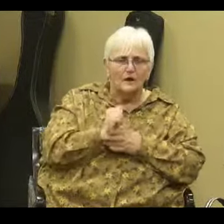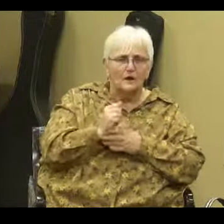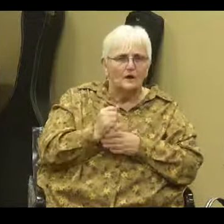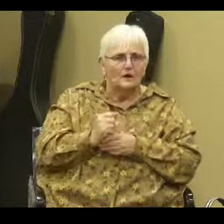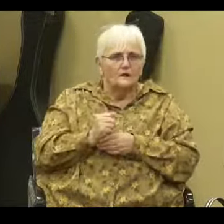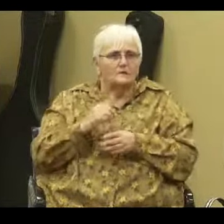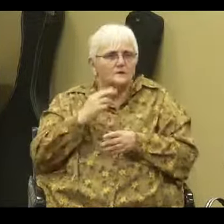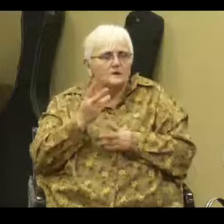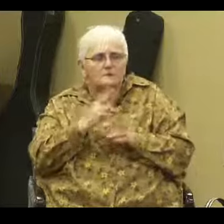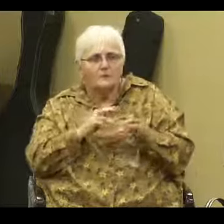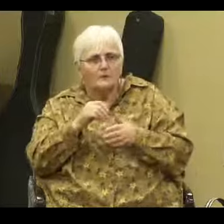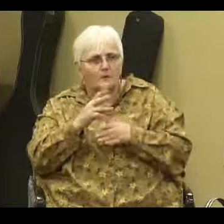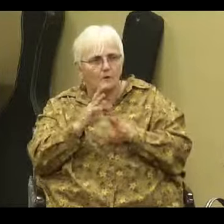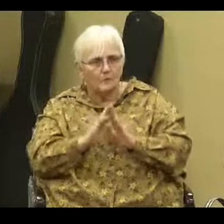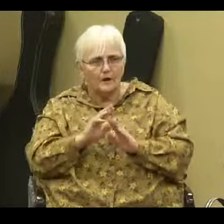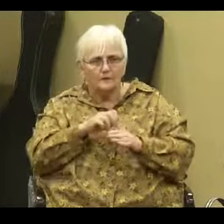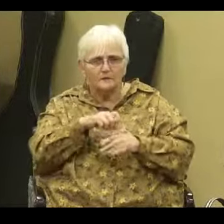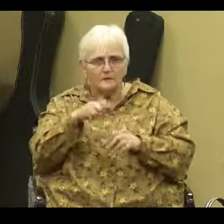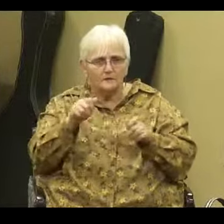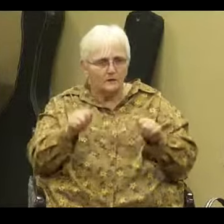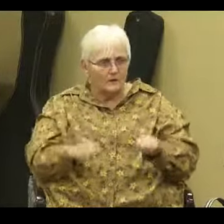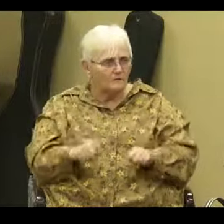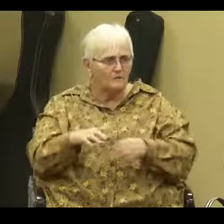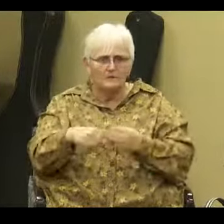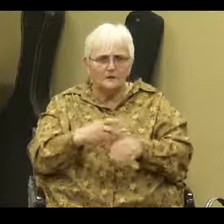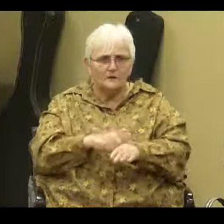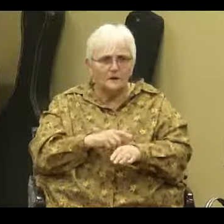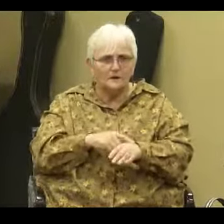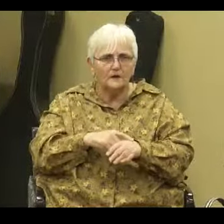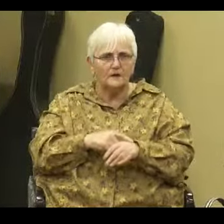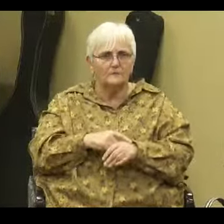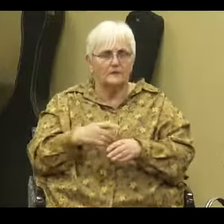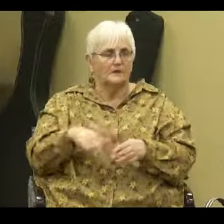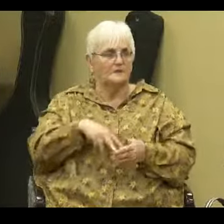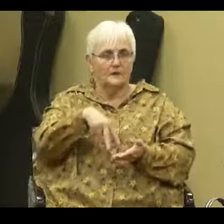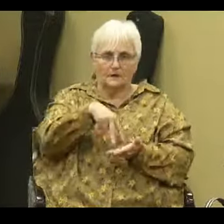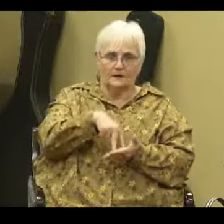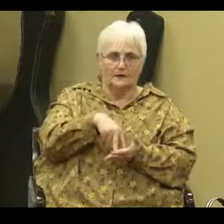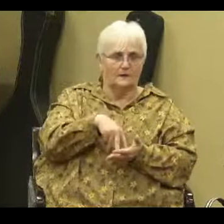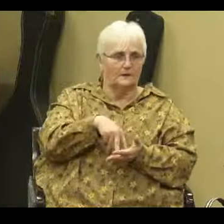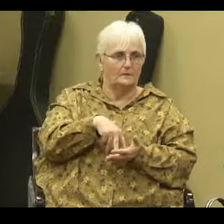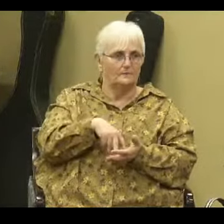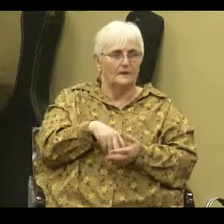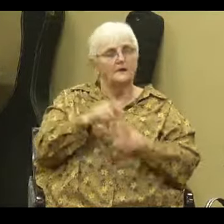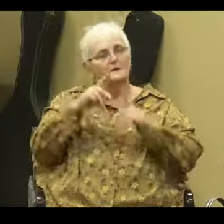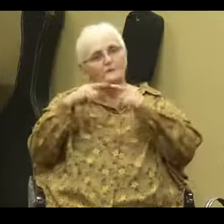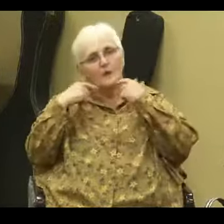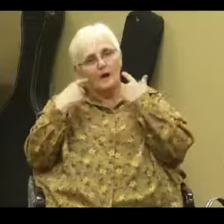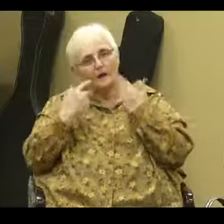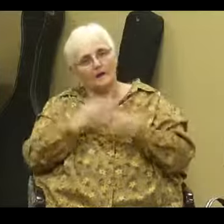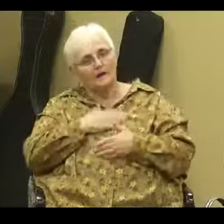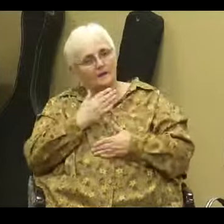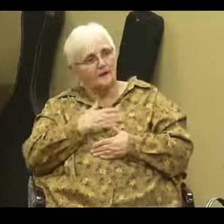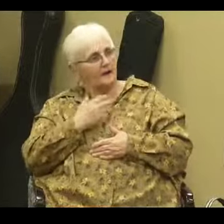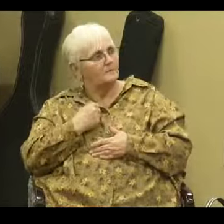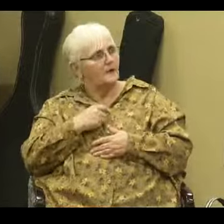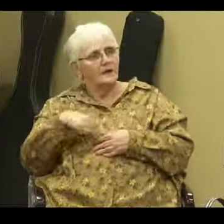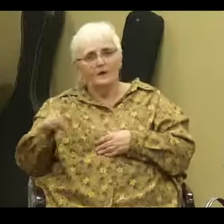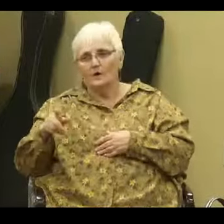see people pray at the altars all the time. You know, they get up, smiling, go their merry way